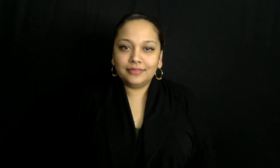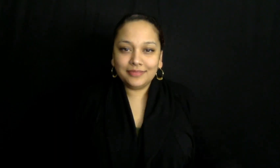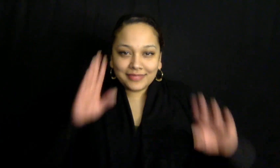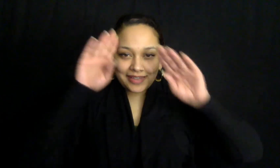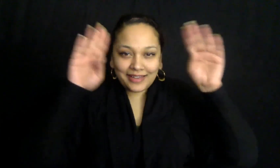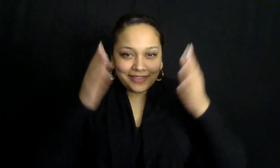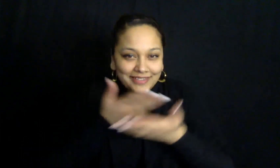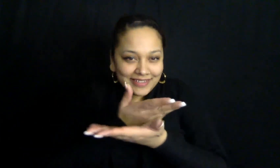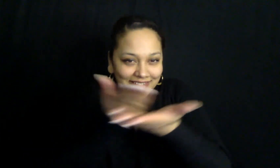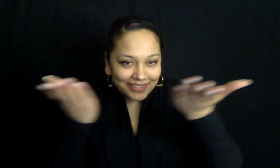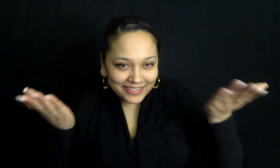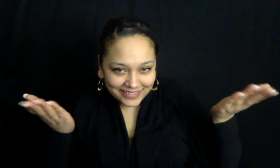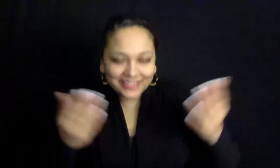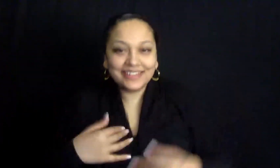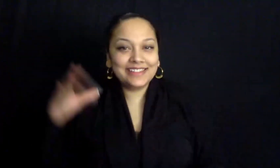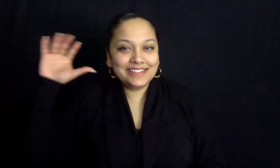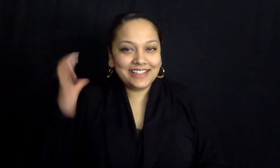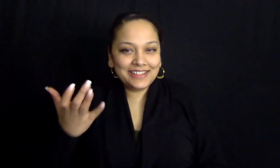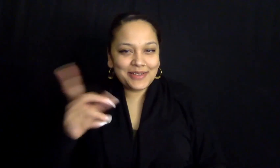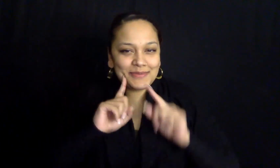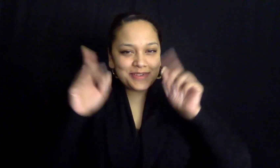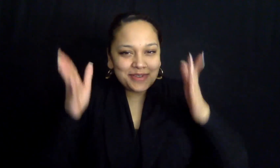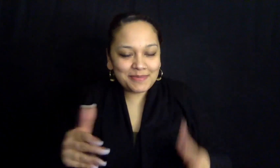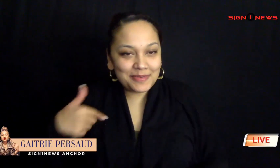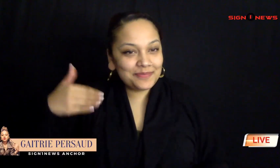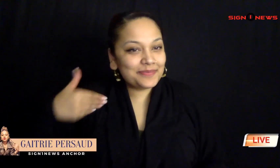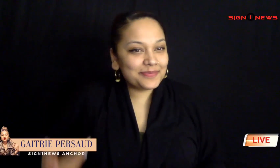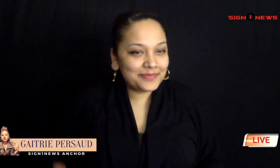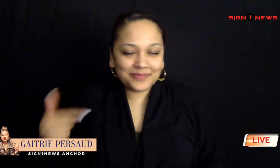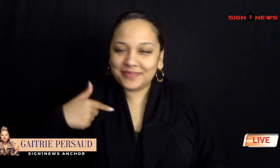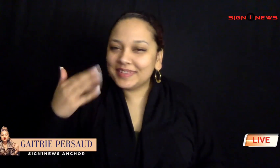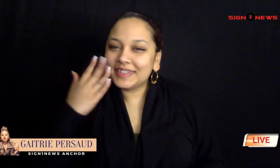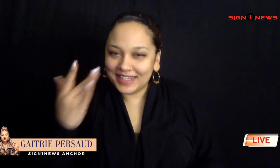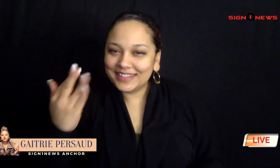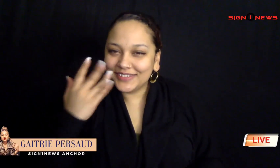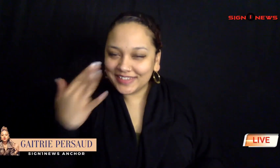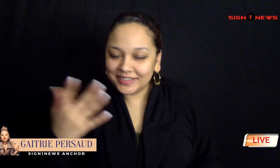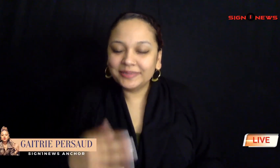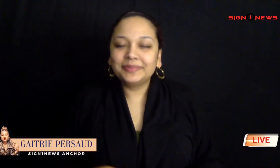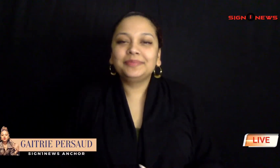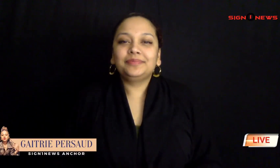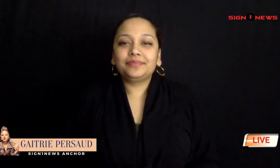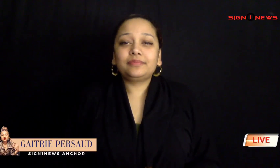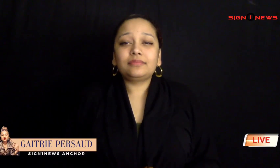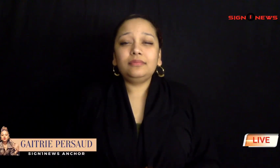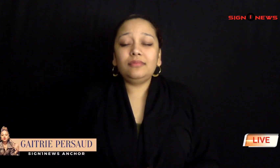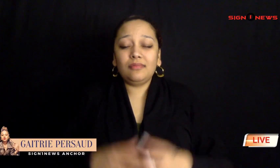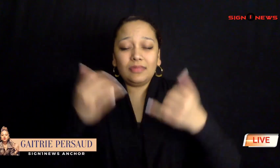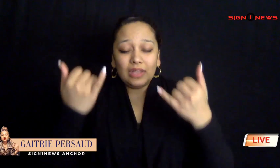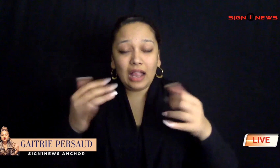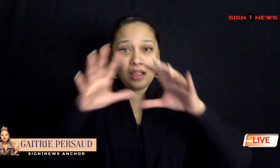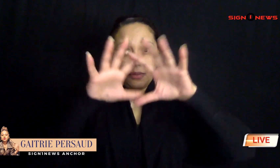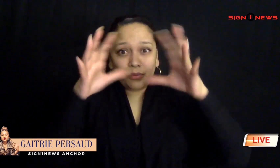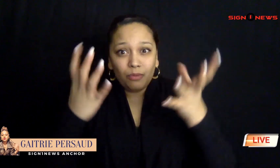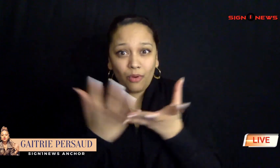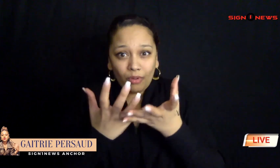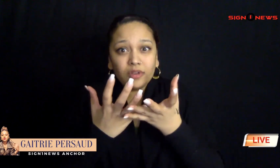hello everyone I'm sign one news anchor Gaytree persoad here's a quick look at the top trending